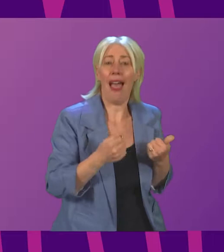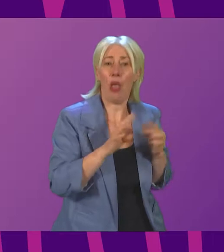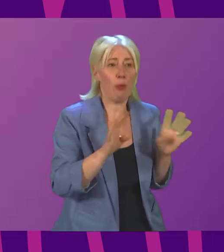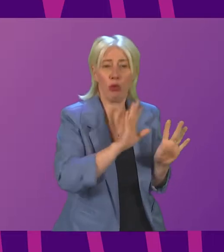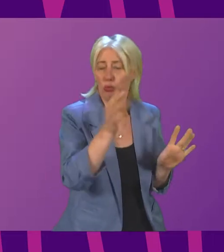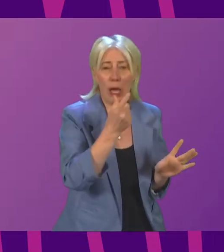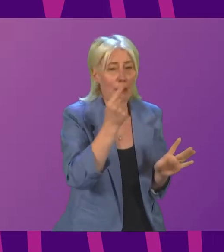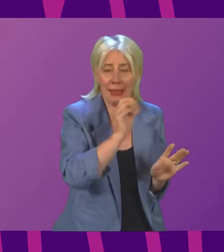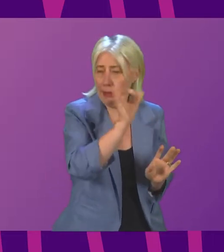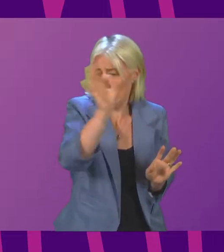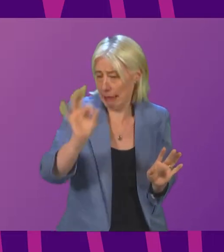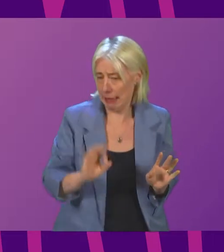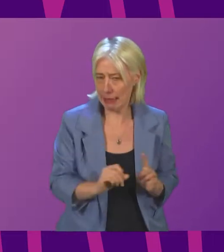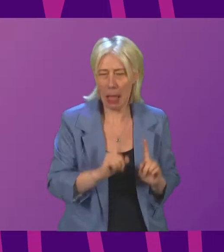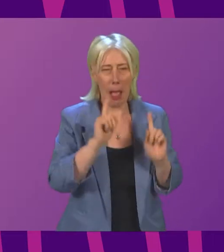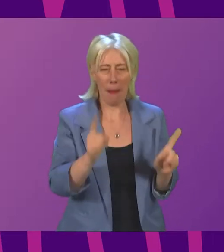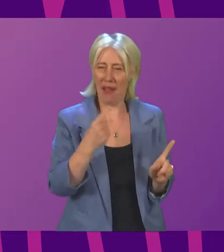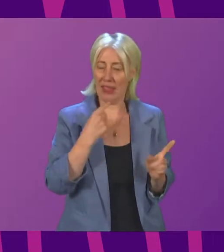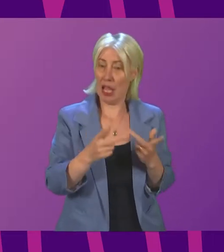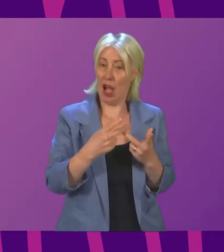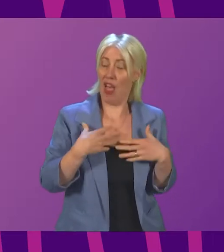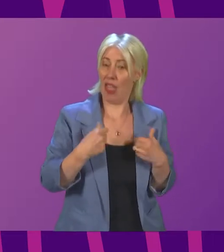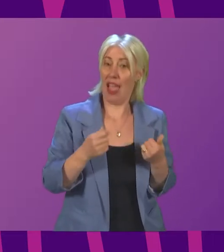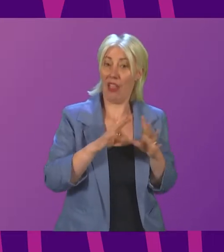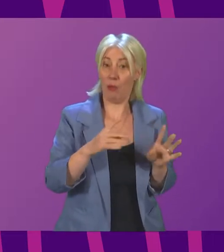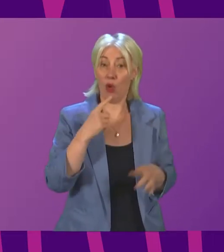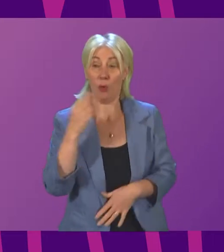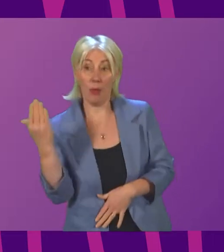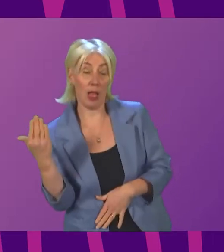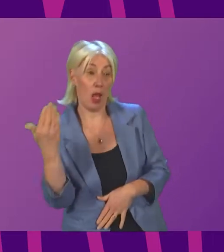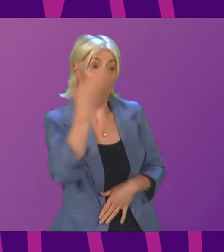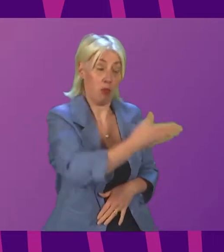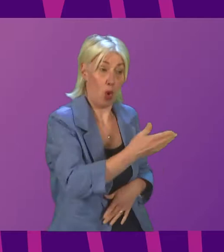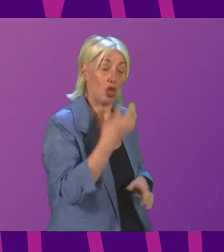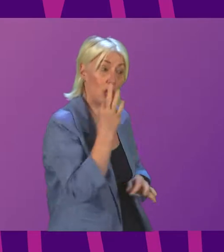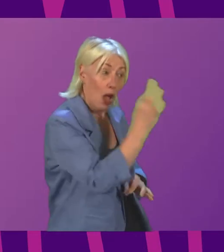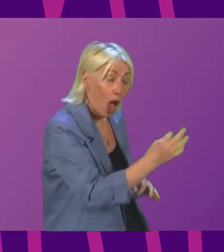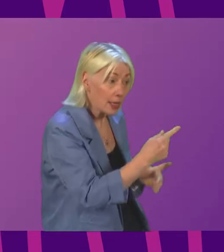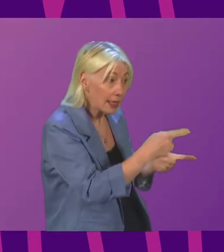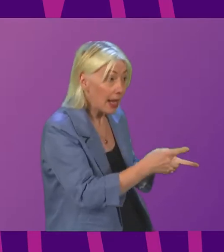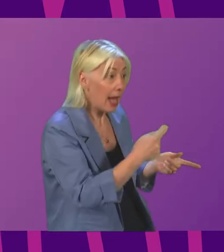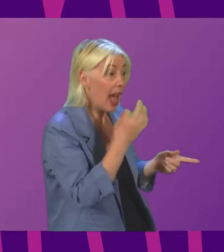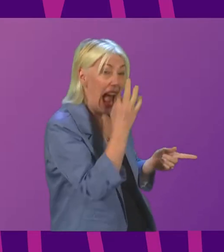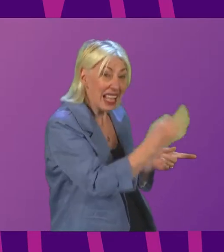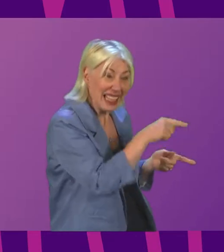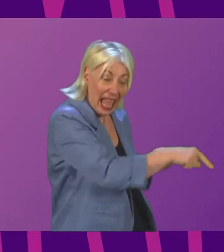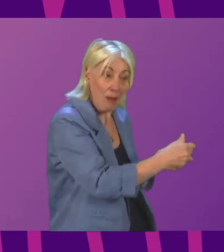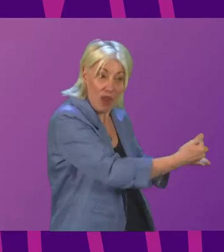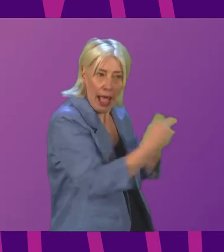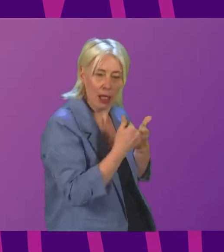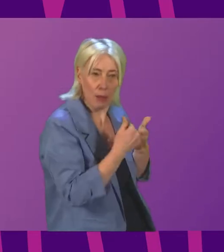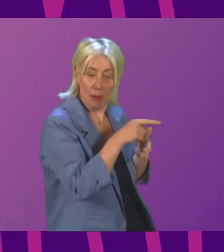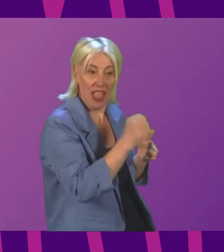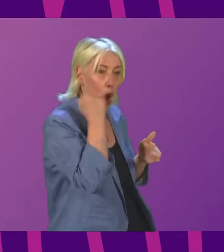Since then, I've been told that other health boards have approached Lanarkshire, which is in code black, asking Lanarkshire for help.